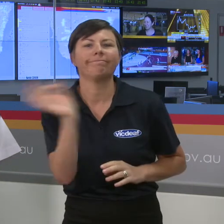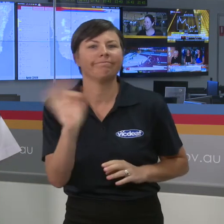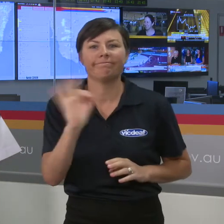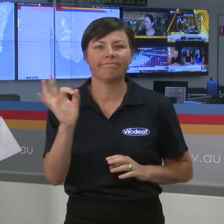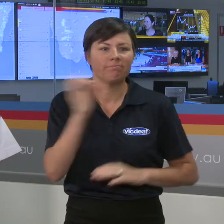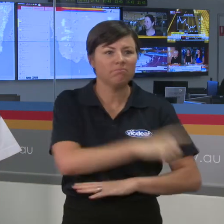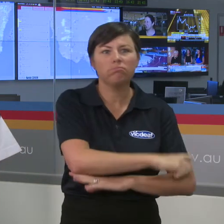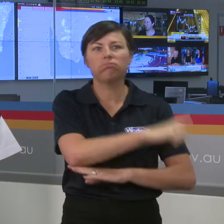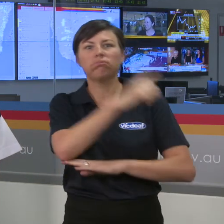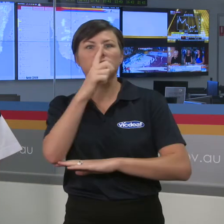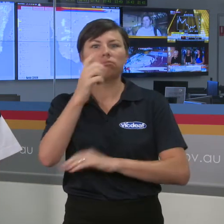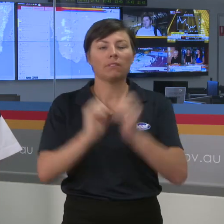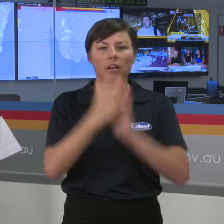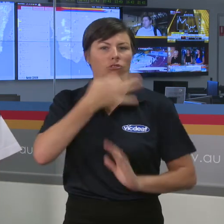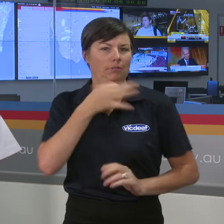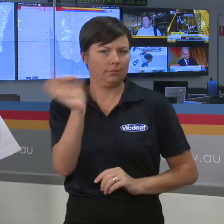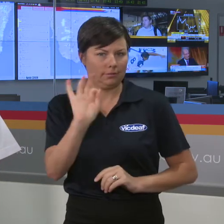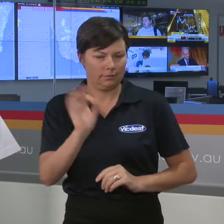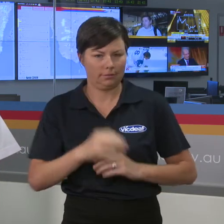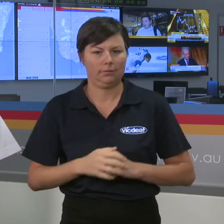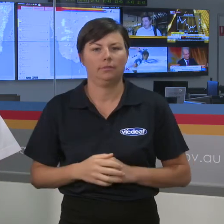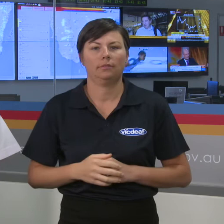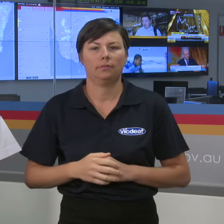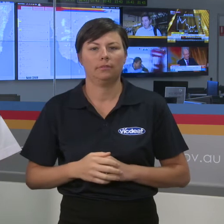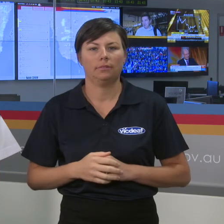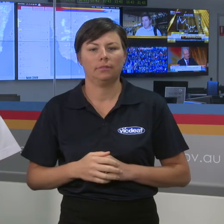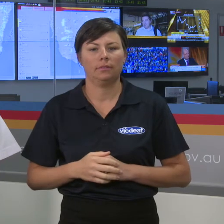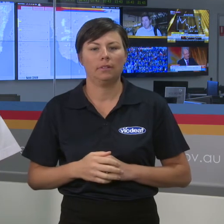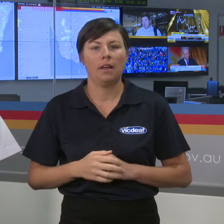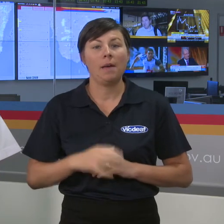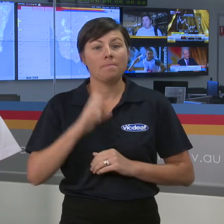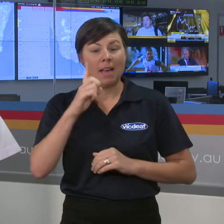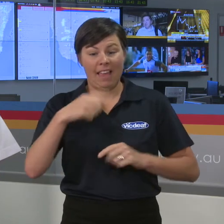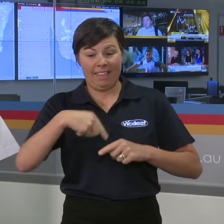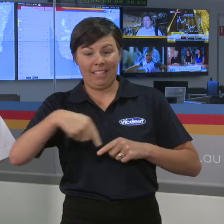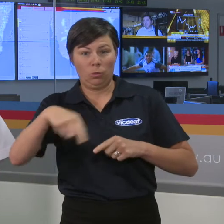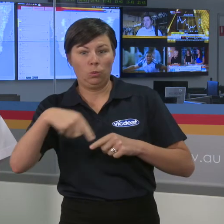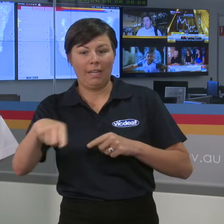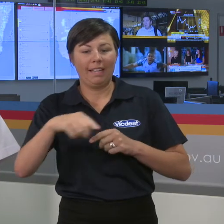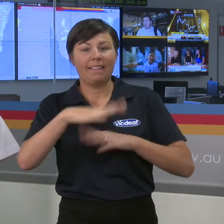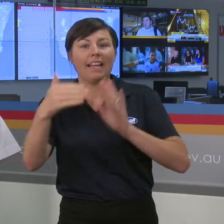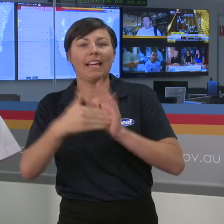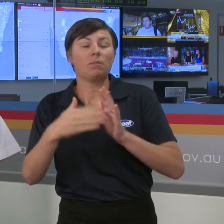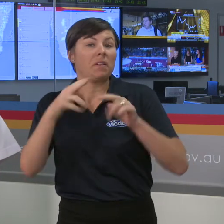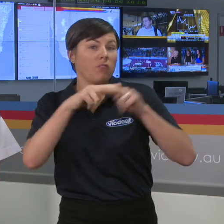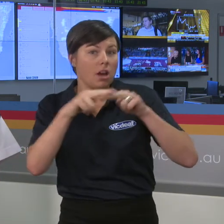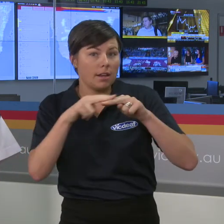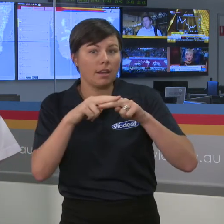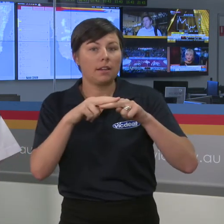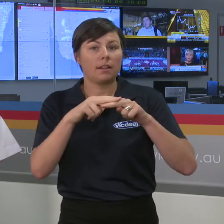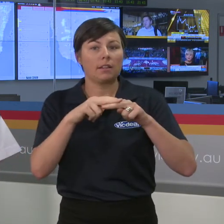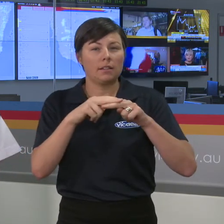fire danger at all. What it does happen though at the end of the week is the temperatures increase dramatically. So starting on Friday